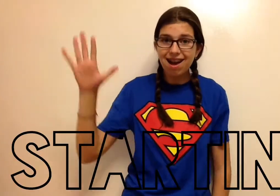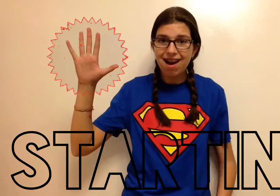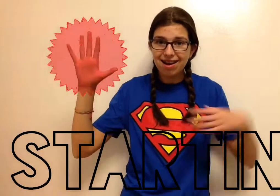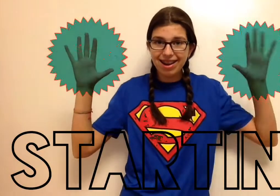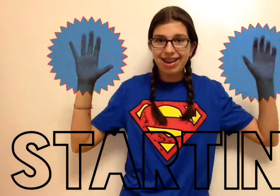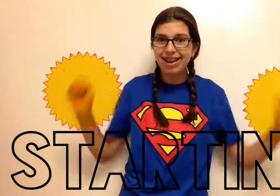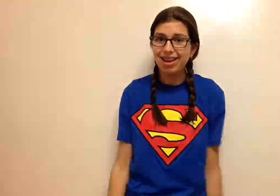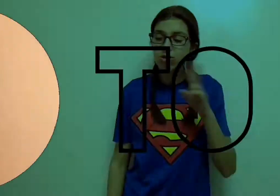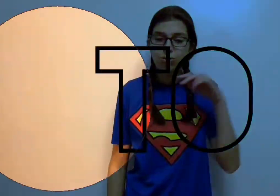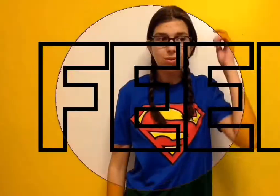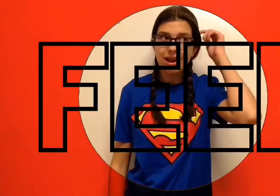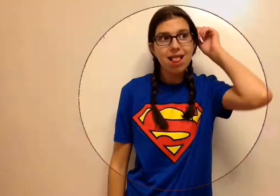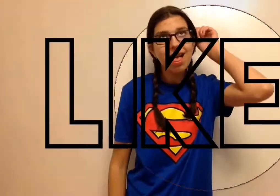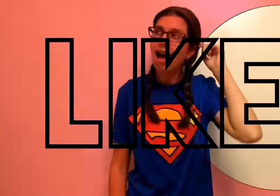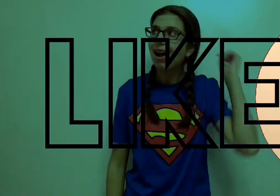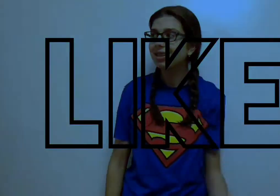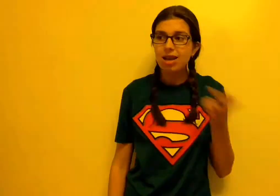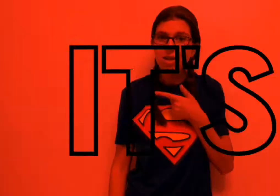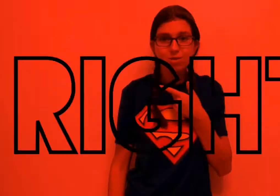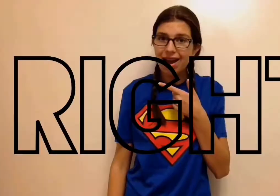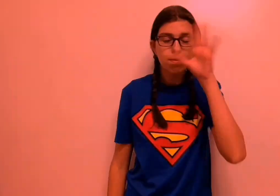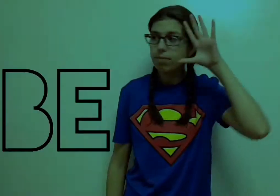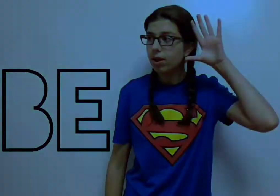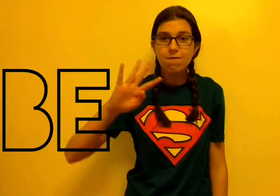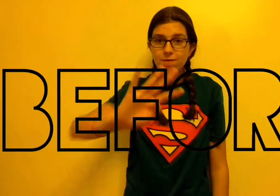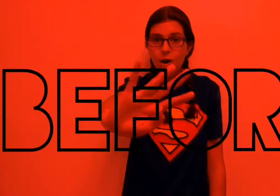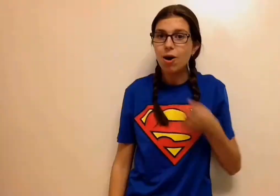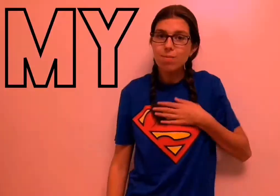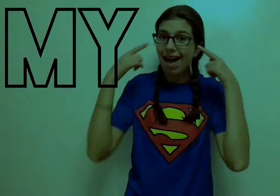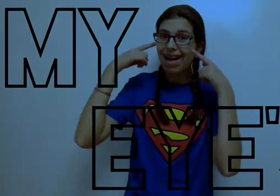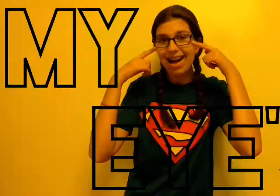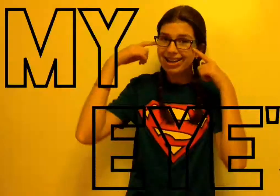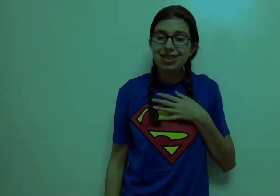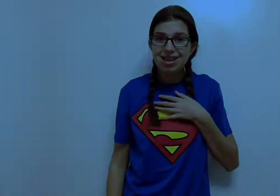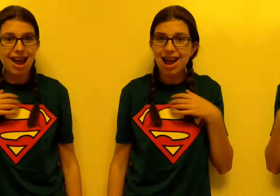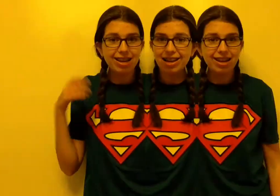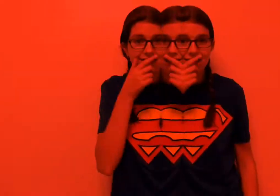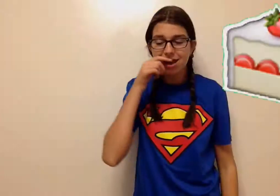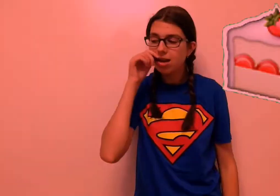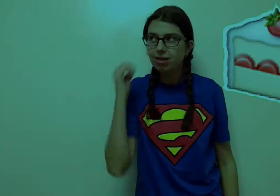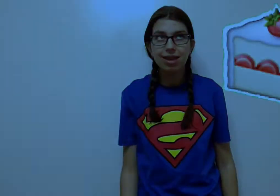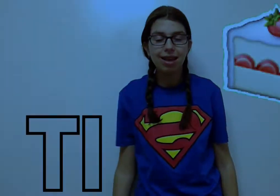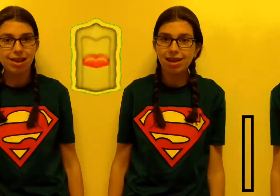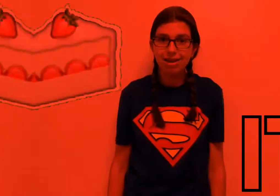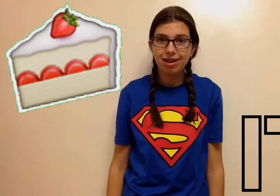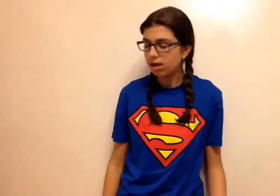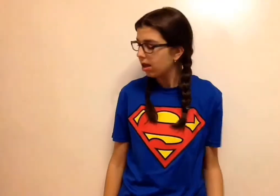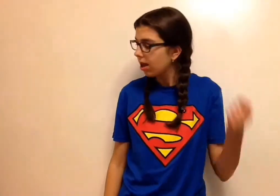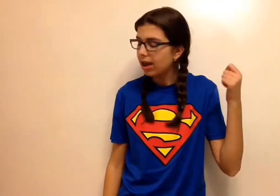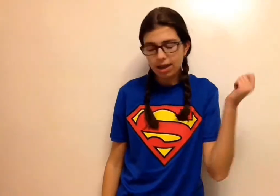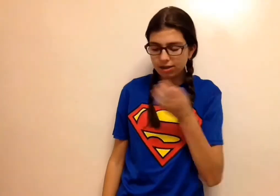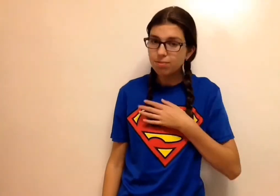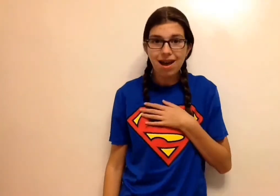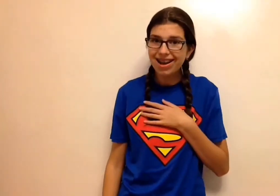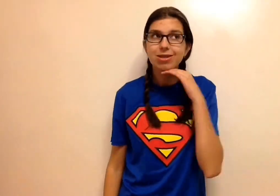starting to feel like it's right before my eyes and I can taste it, it's my